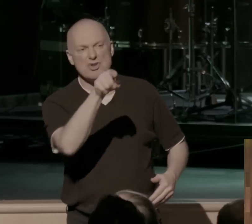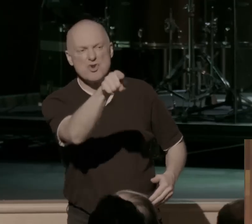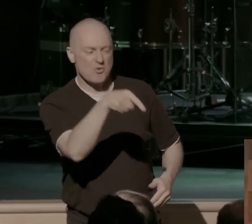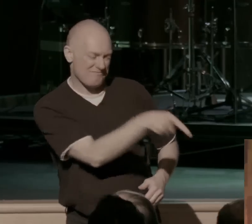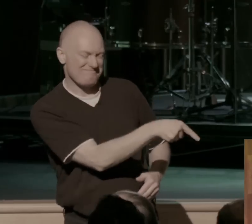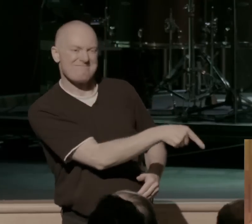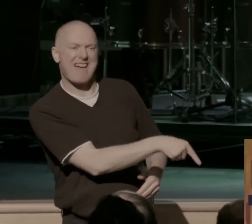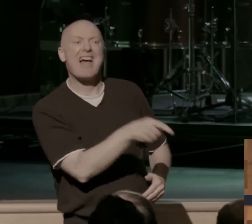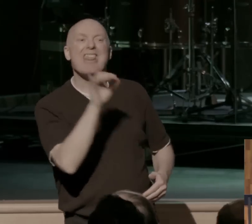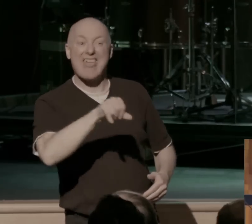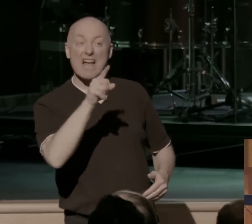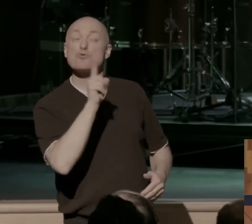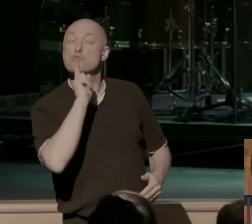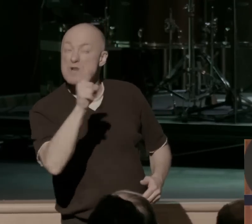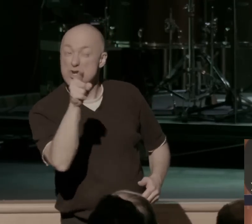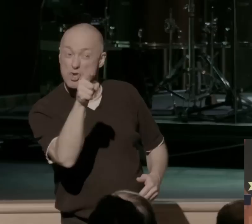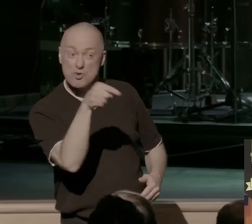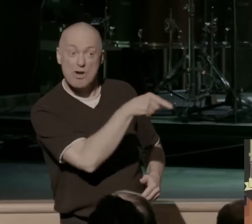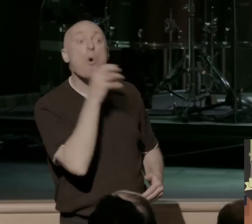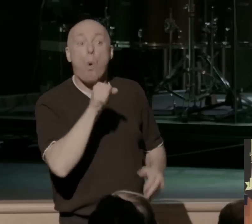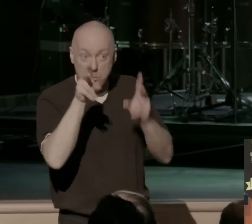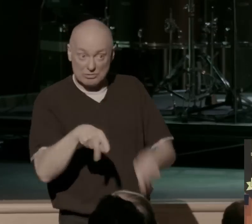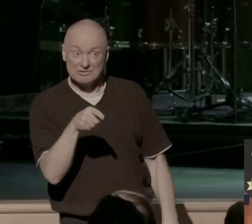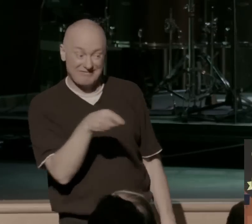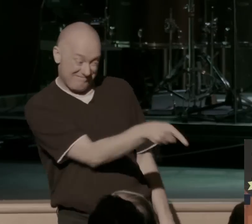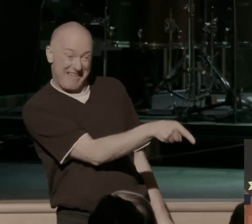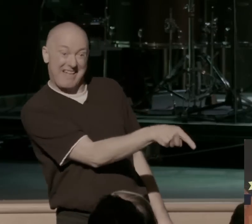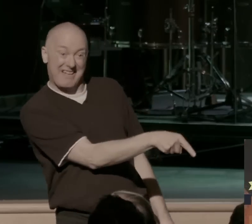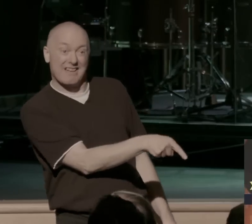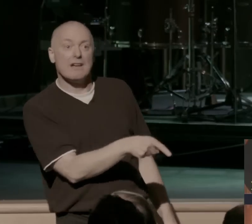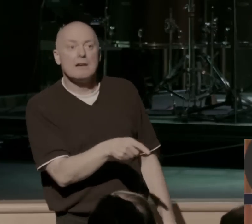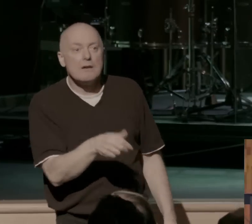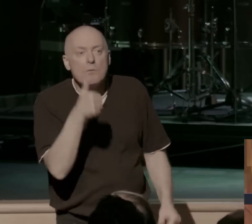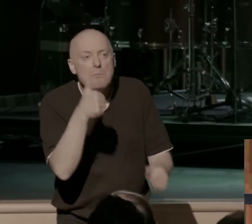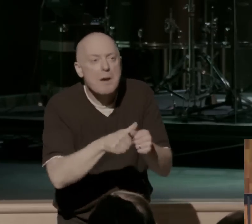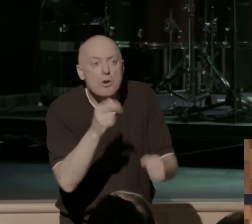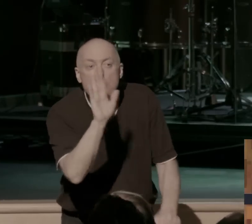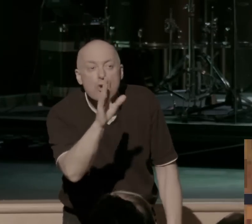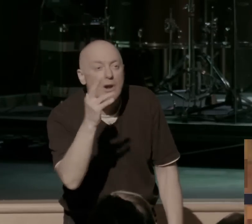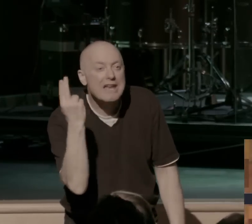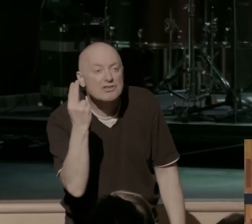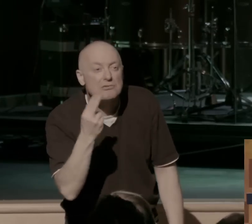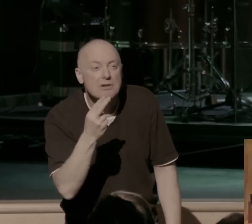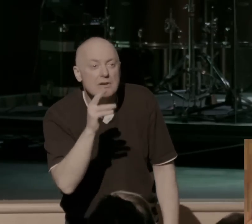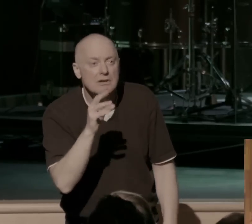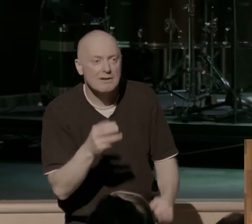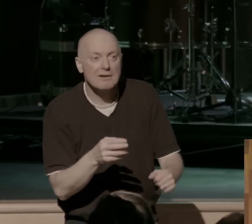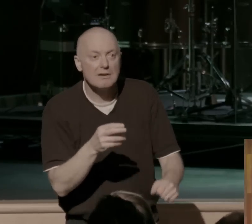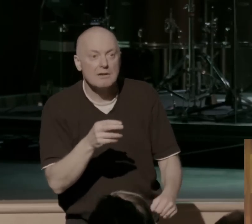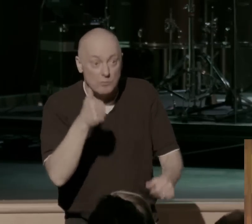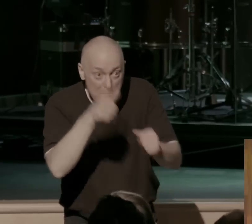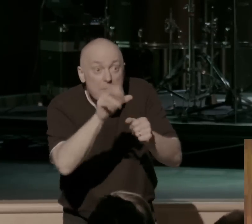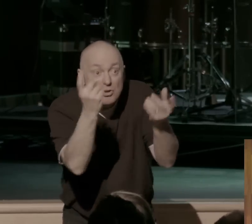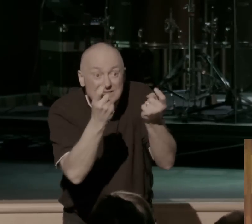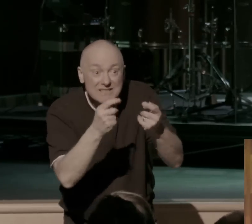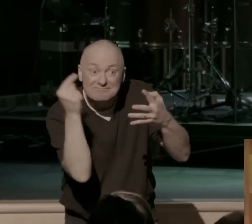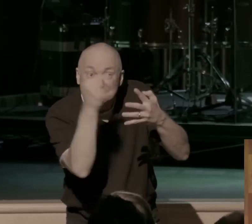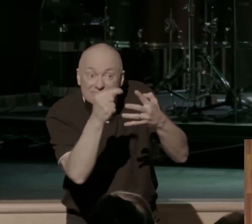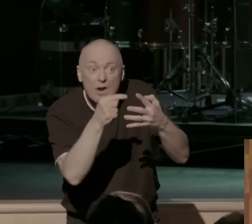person. And he'll point to your history. He'll point to facts. He'll say, oh, but look, look at this sin. And he'll be right. He'll point to the truth of where that sin is or